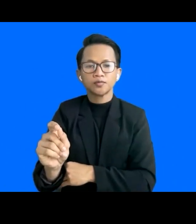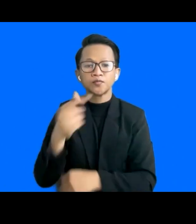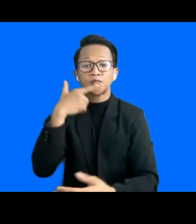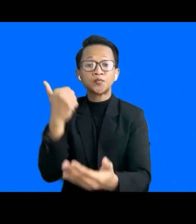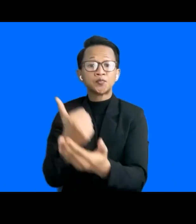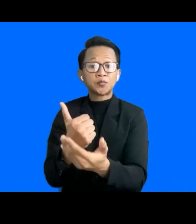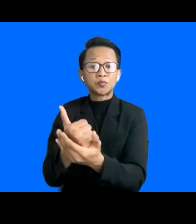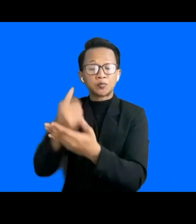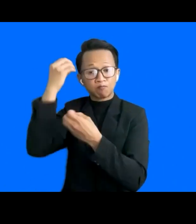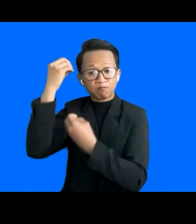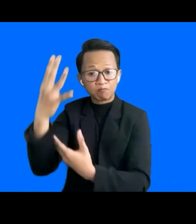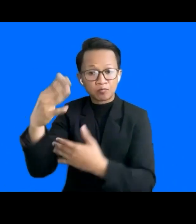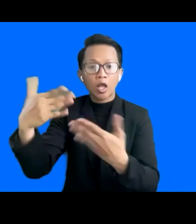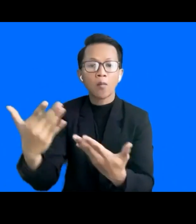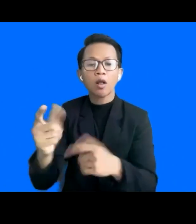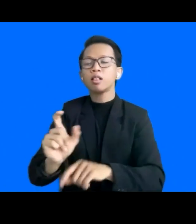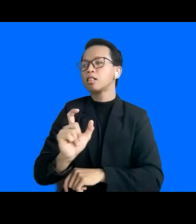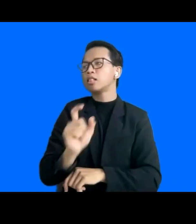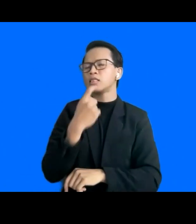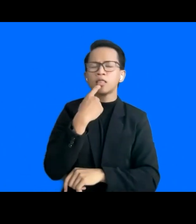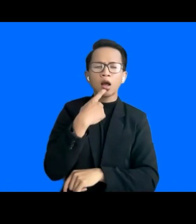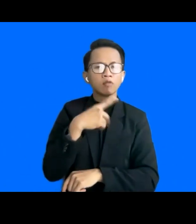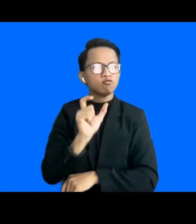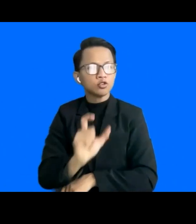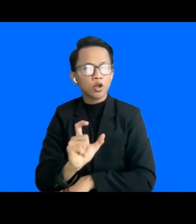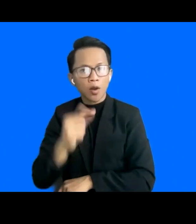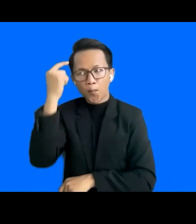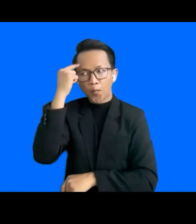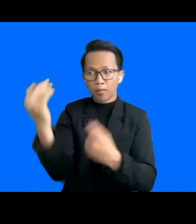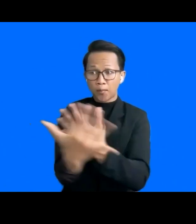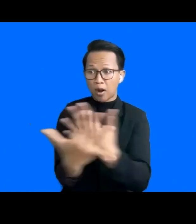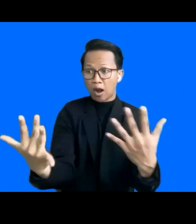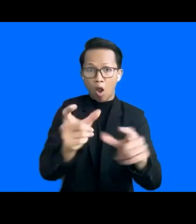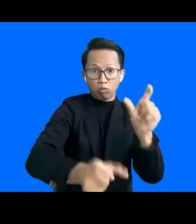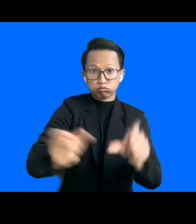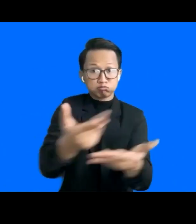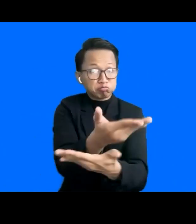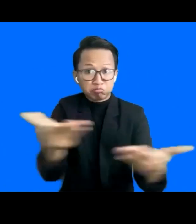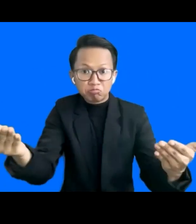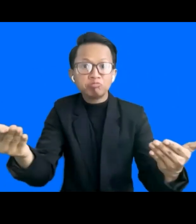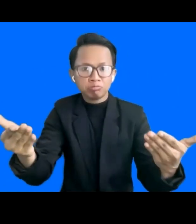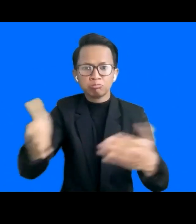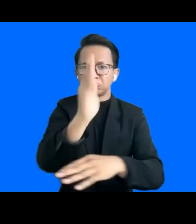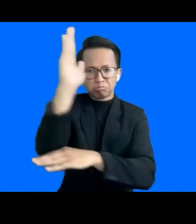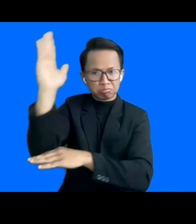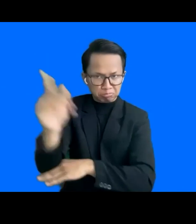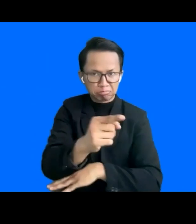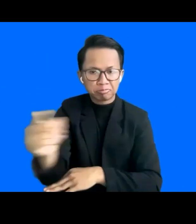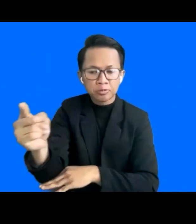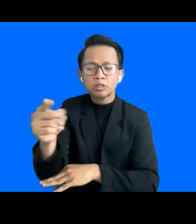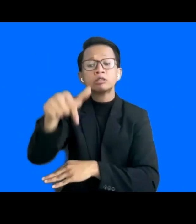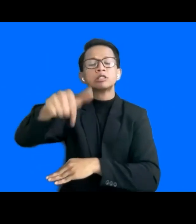is really about mindsets, which I think many people in the panels have spoken about, it is really about